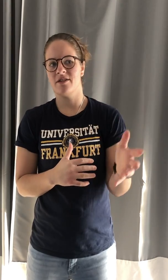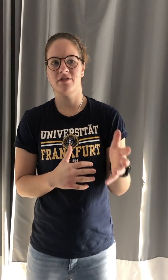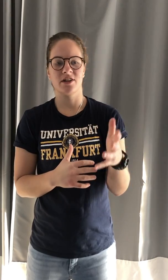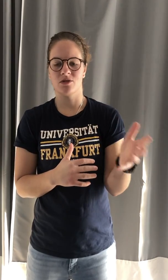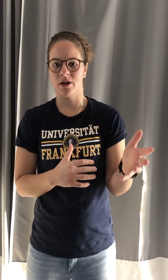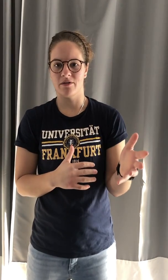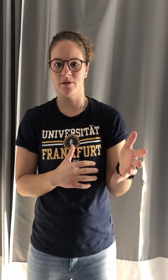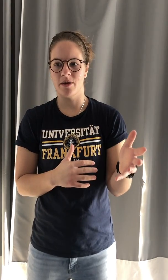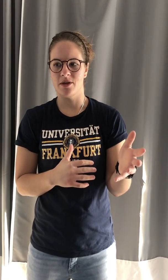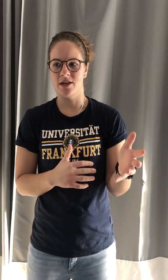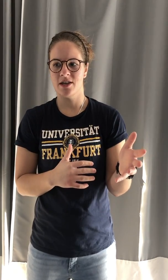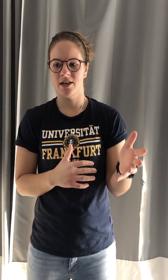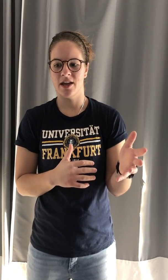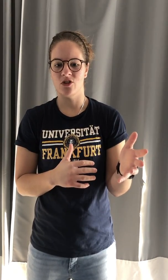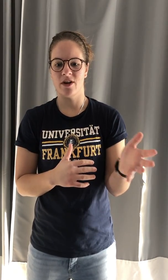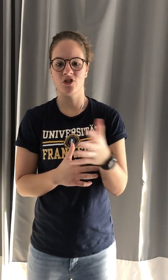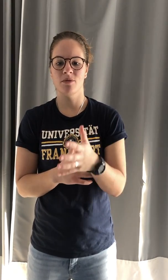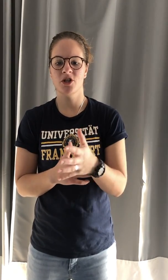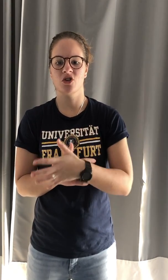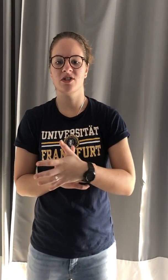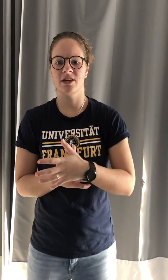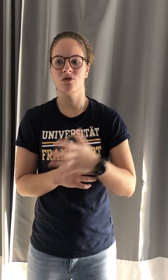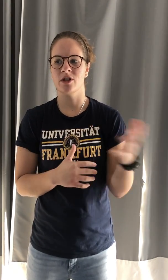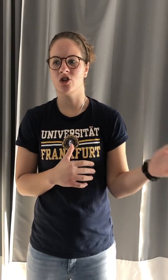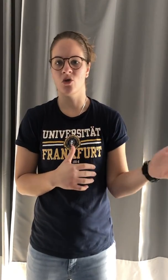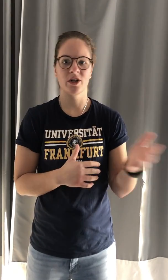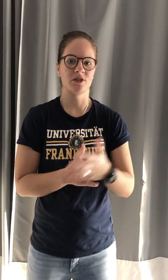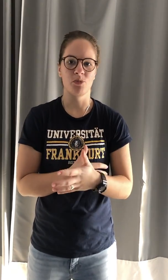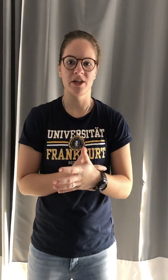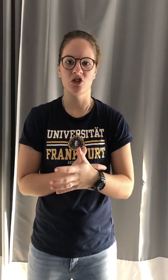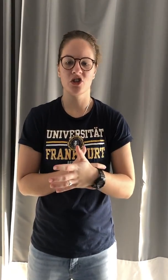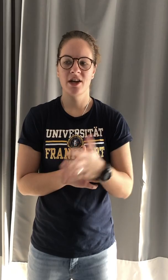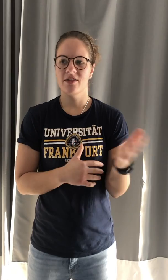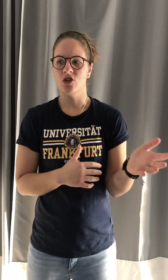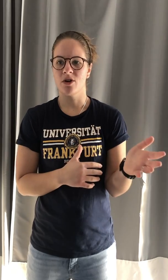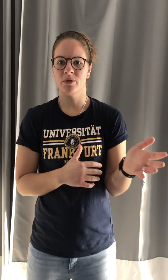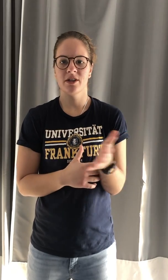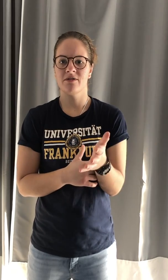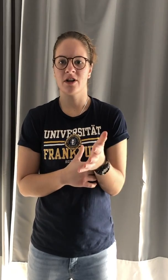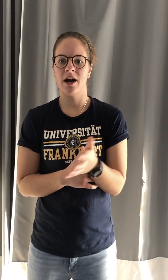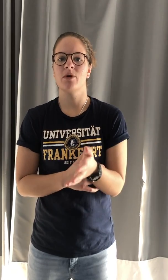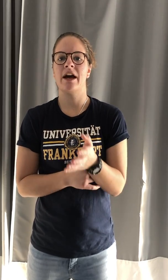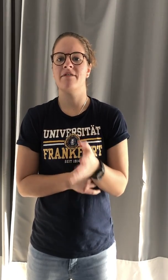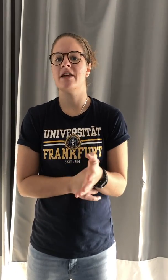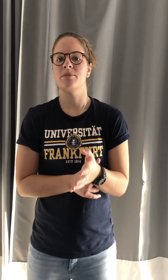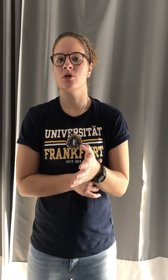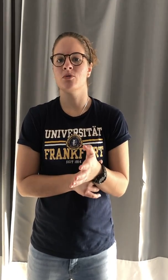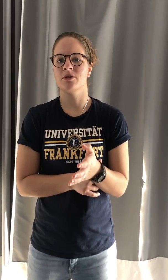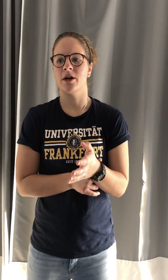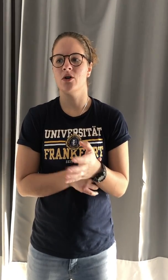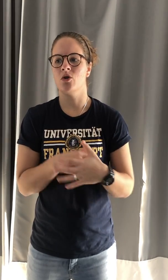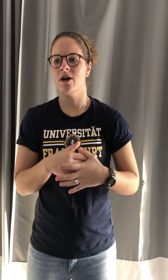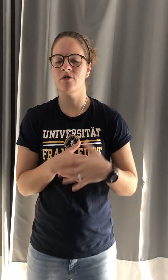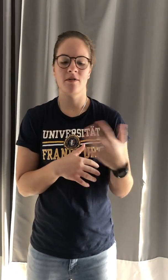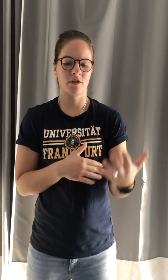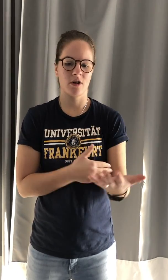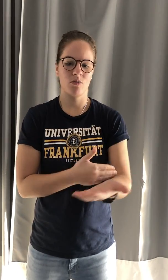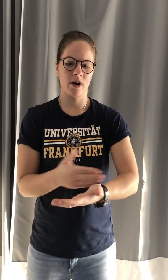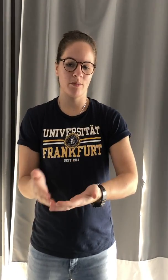Netflix or whatever it may be and you have so many shows to get through like you're going to binge that you completely forgot what half the episode was about? Or have you ever read a